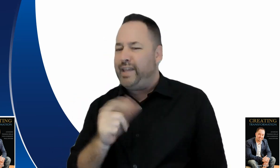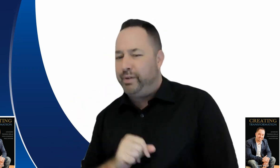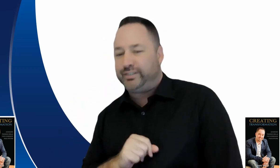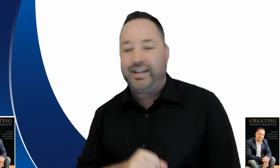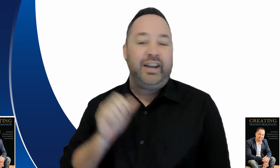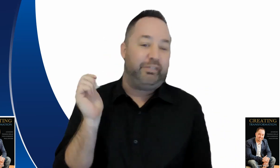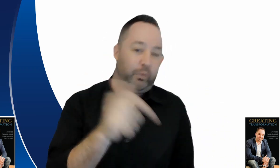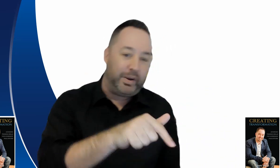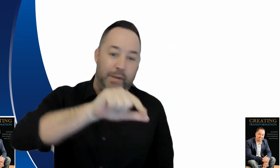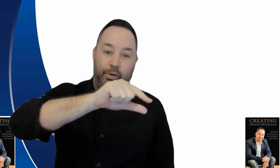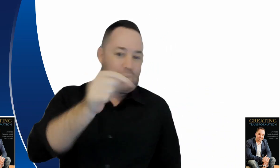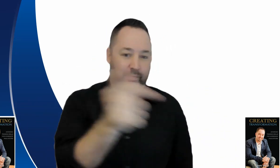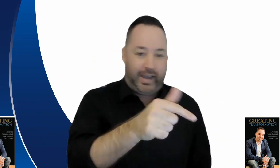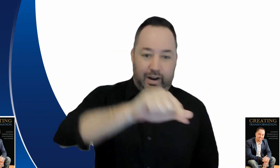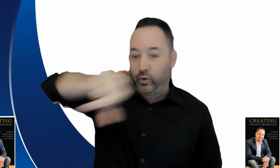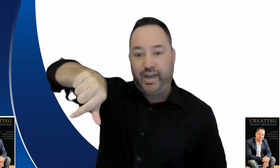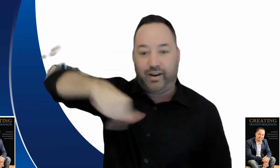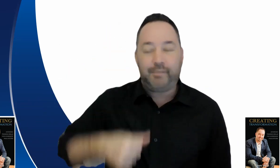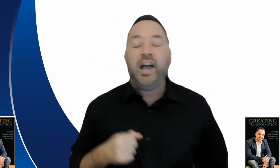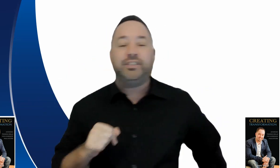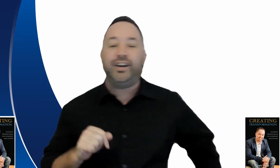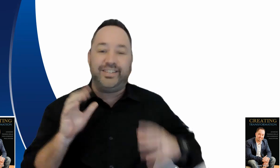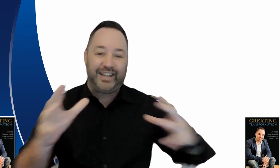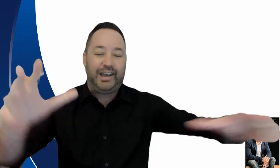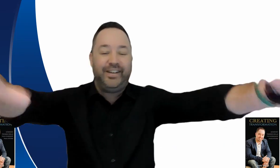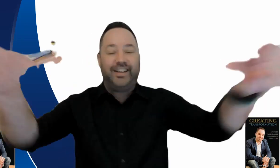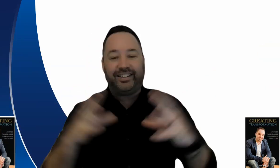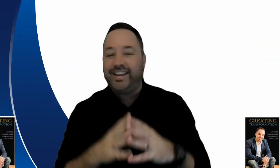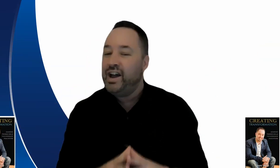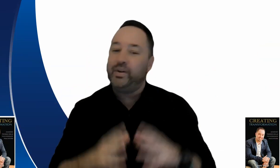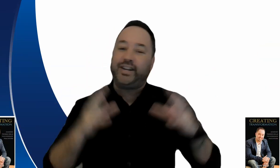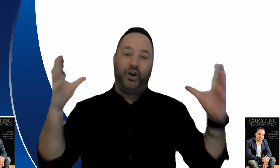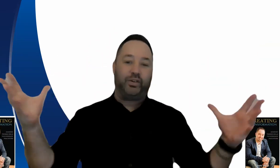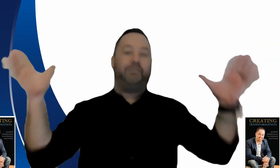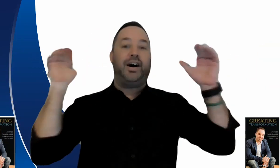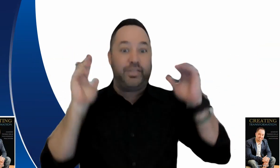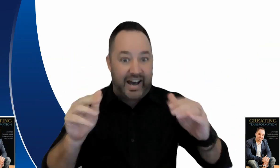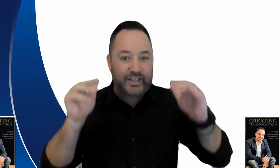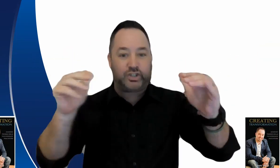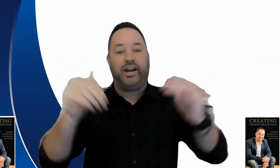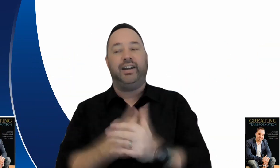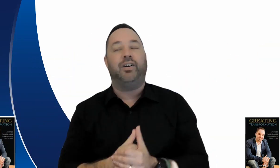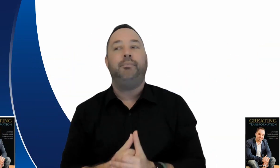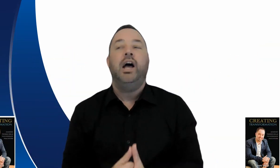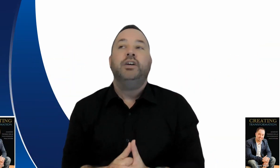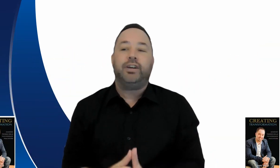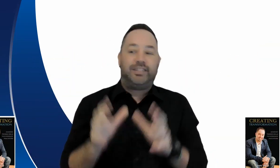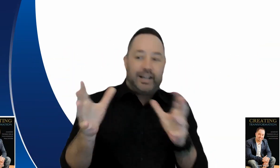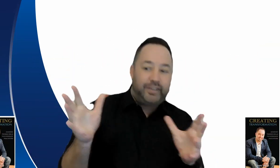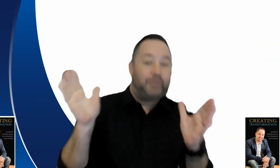maybe that person never read my book there or there right so definitely we can all remember that trainer right so in today's